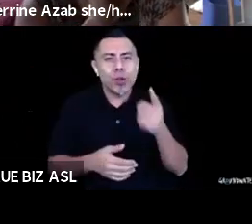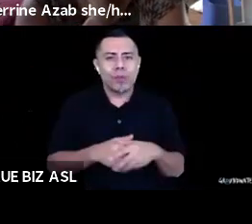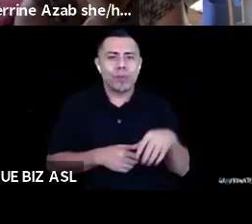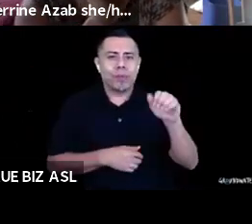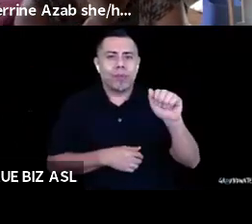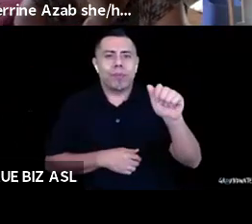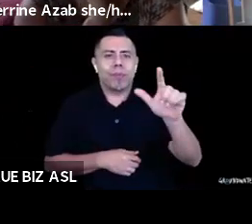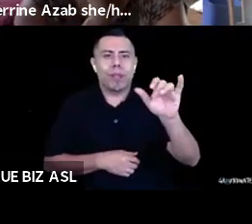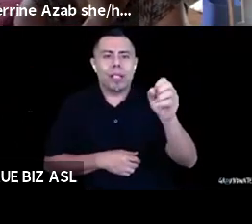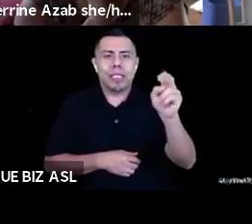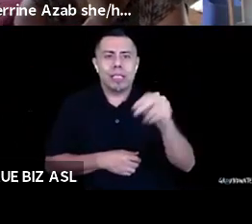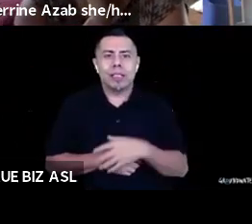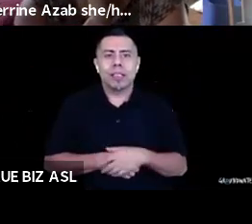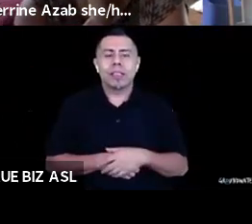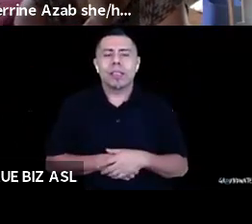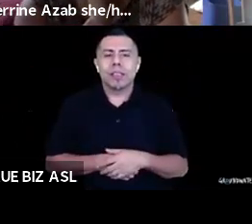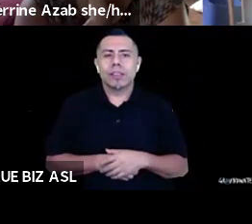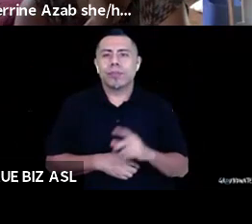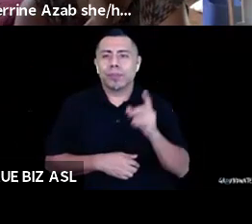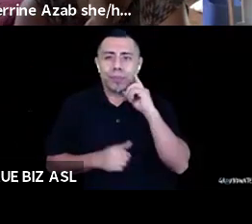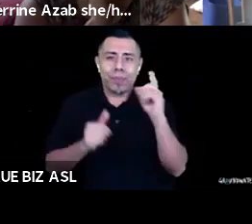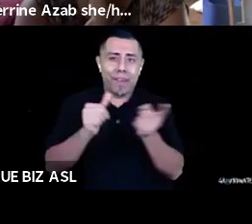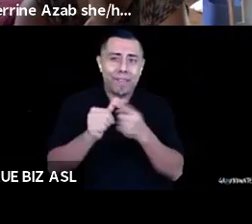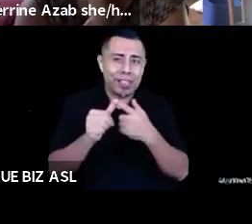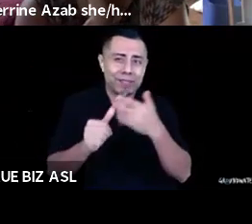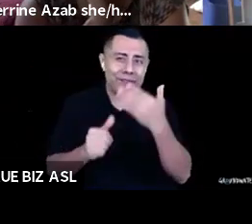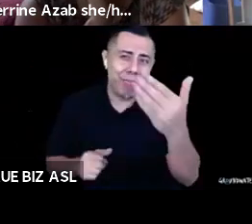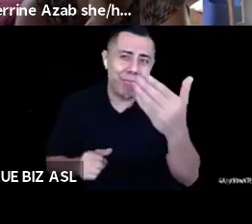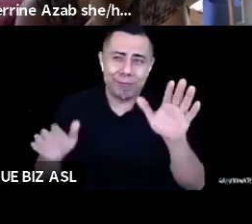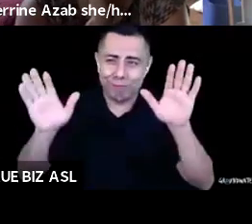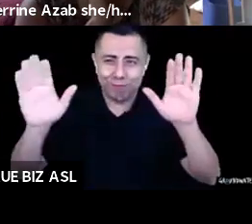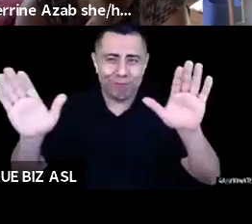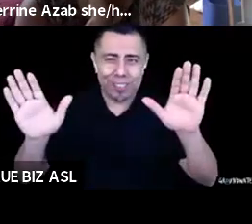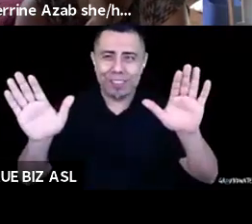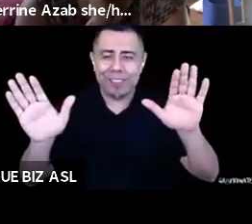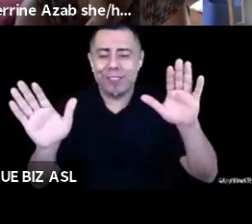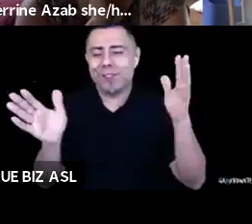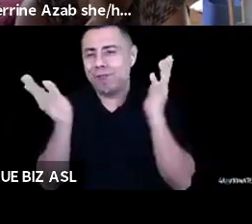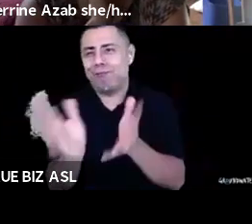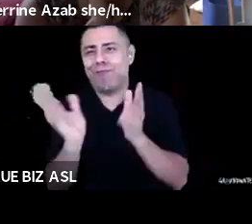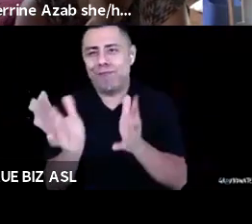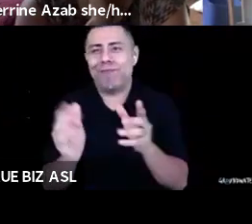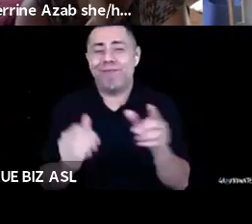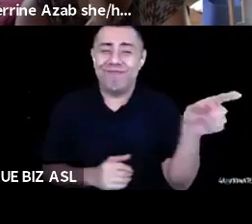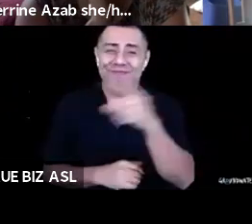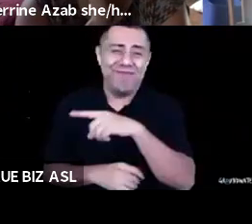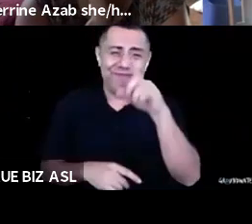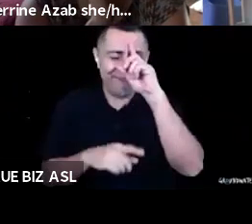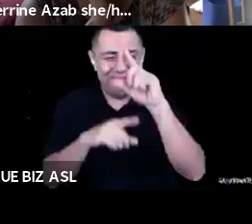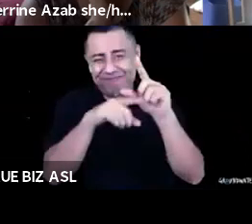Hi, um, first of all, thank you. This is such a great discussion. You all are so, so smart. Um, as a